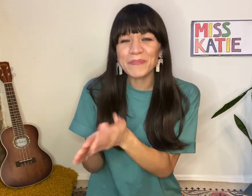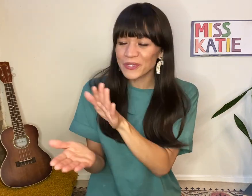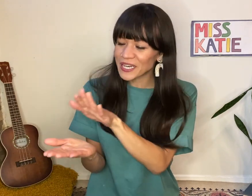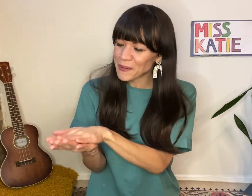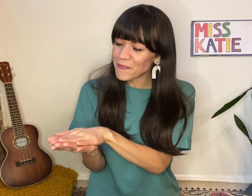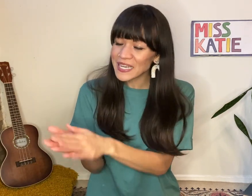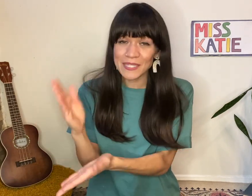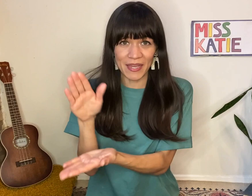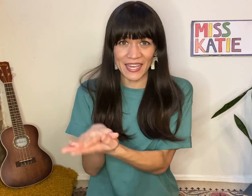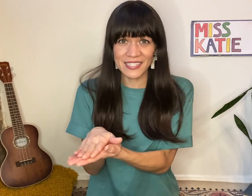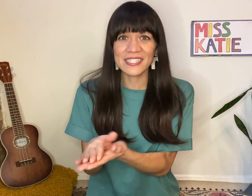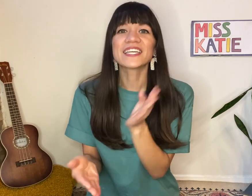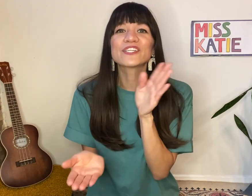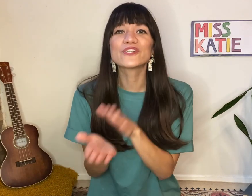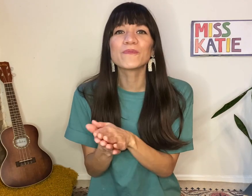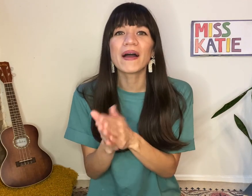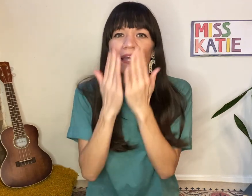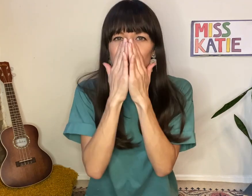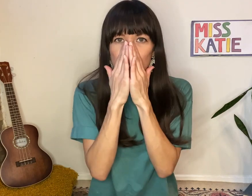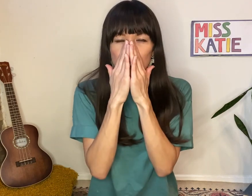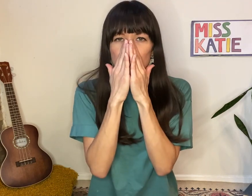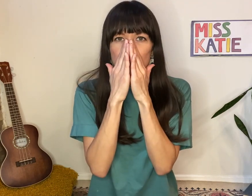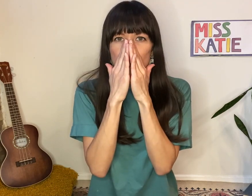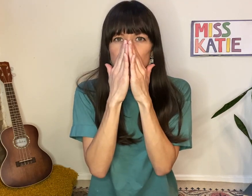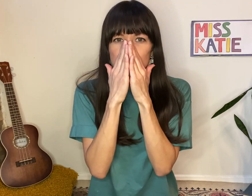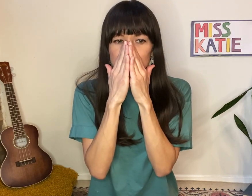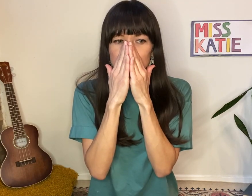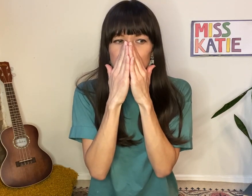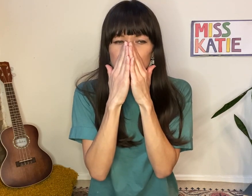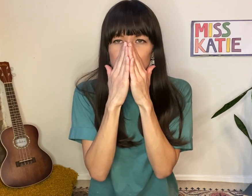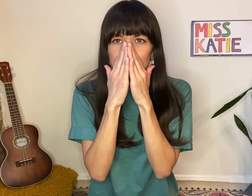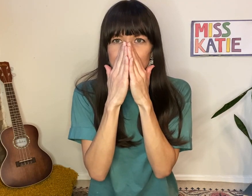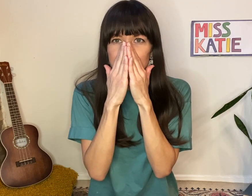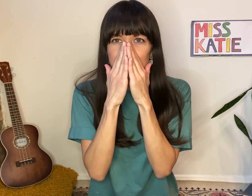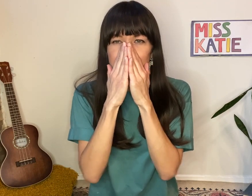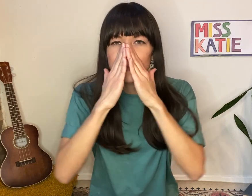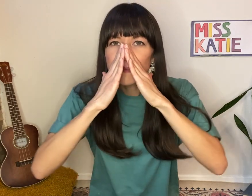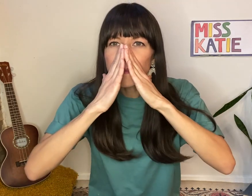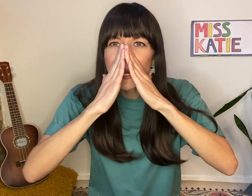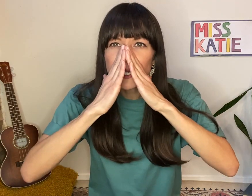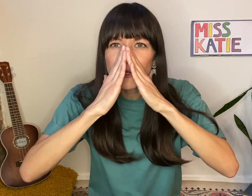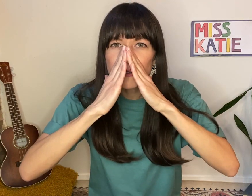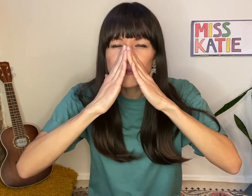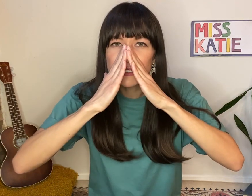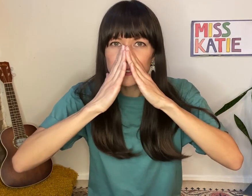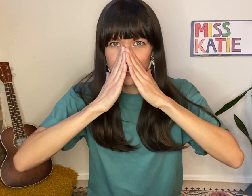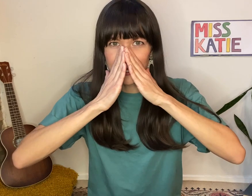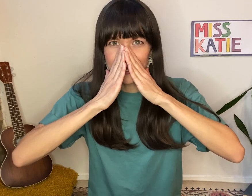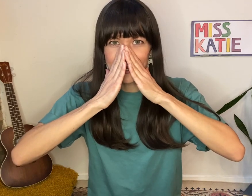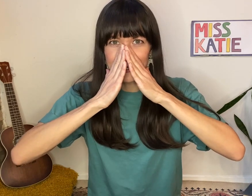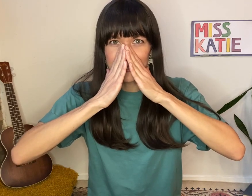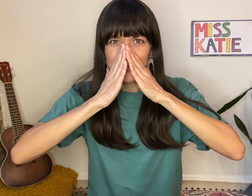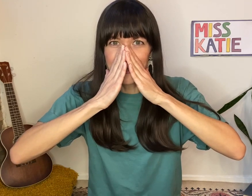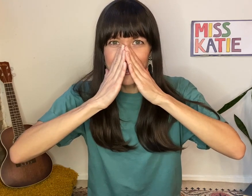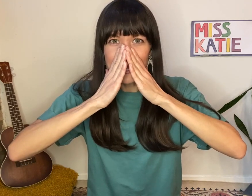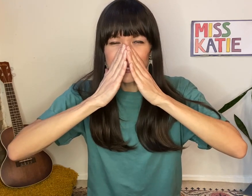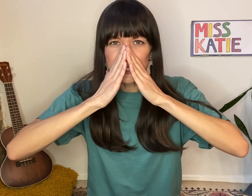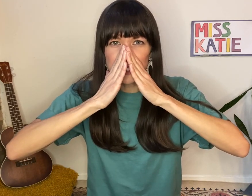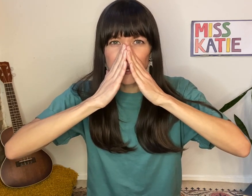Gum, makes my hands stick to my nose. Oh, my nose. Does my